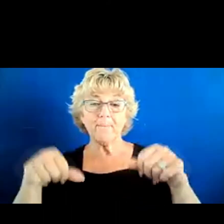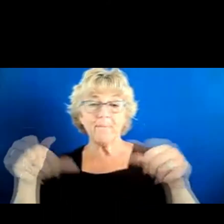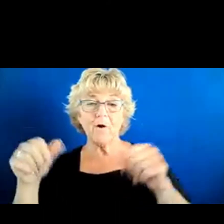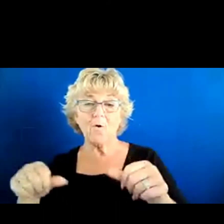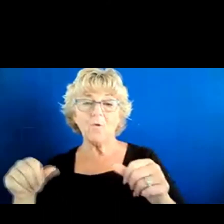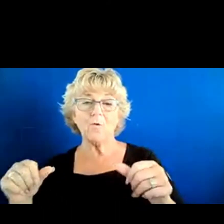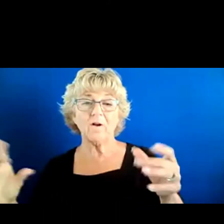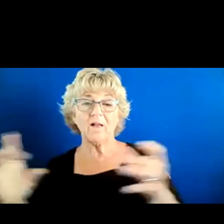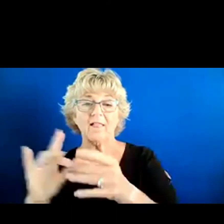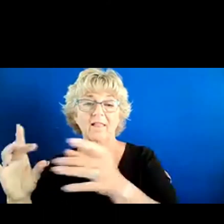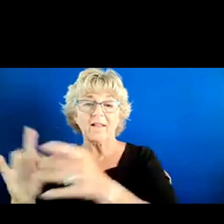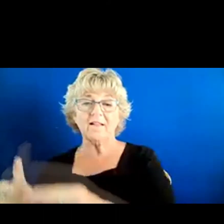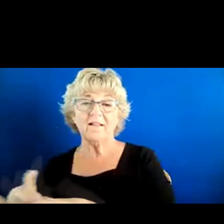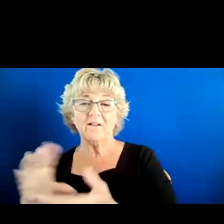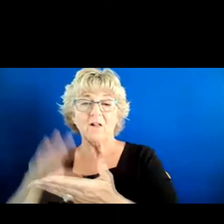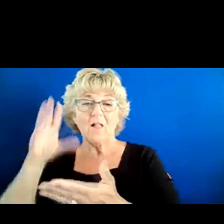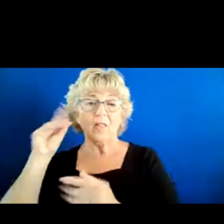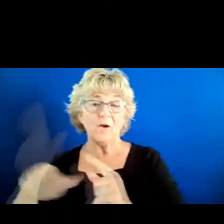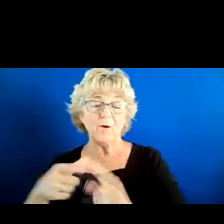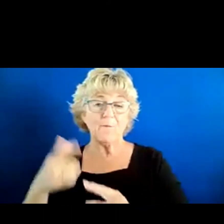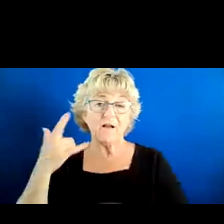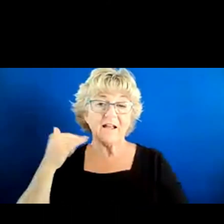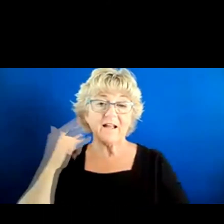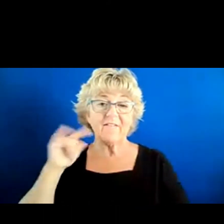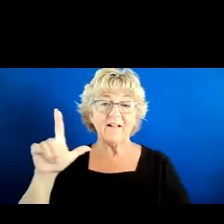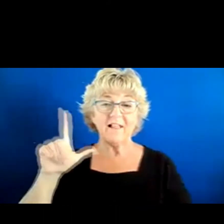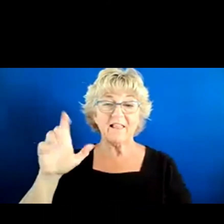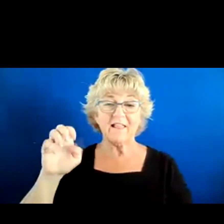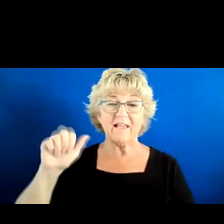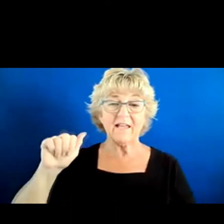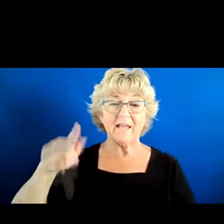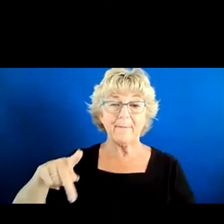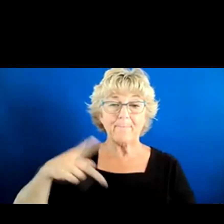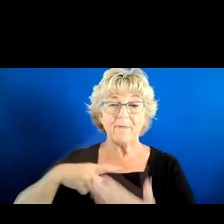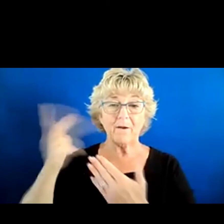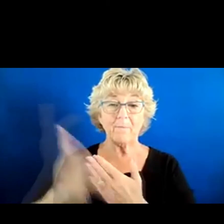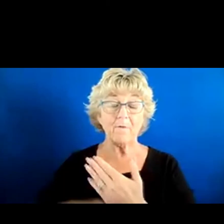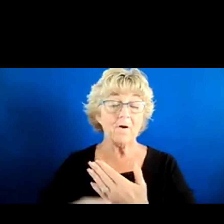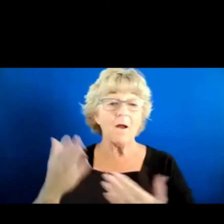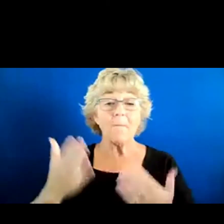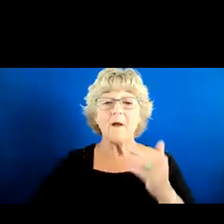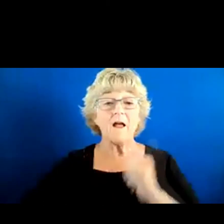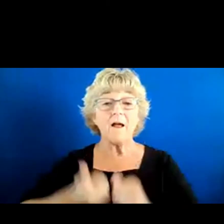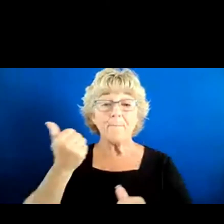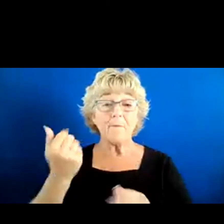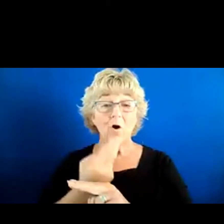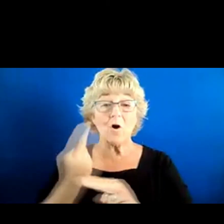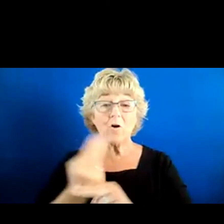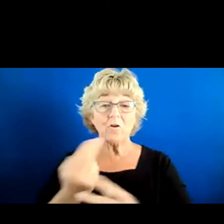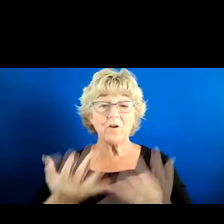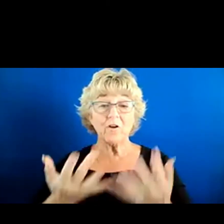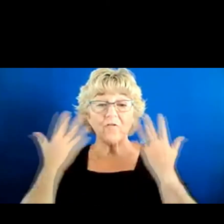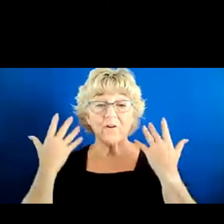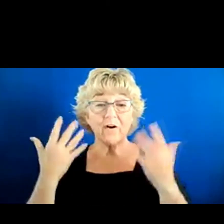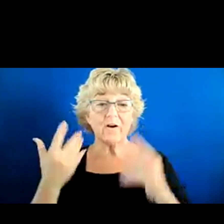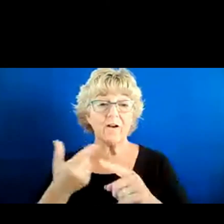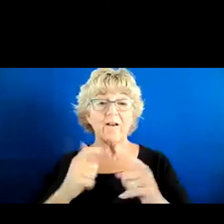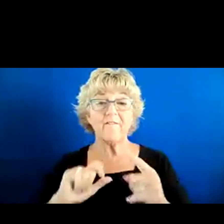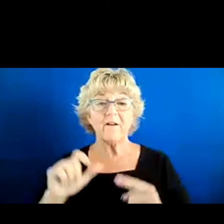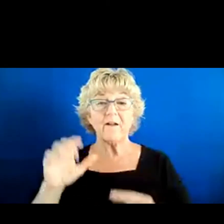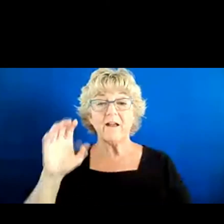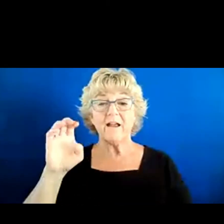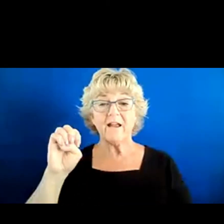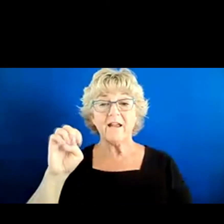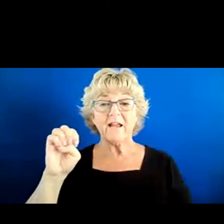learn more about the California Elite program. Probably the most user-friendly link is the one from the Equal Employment